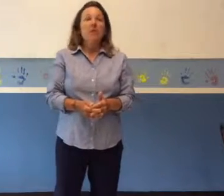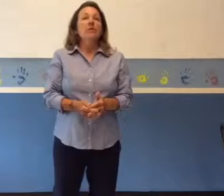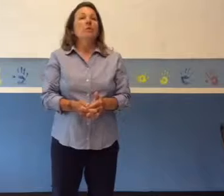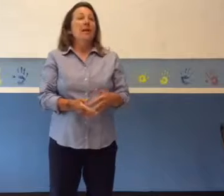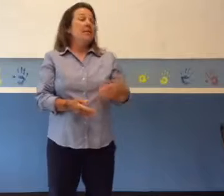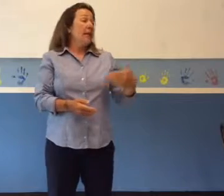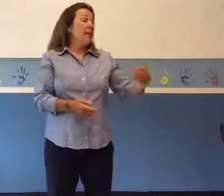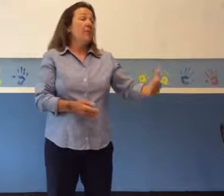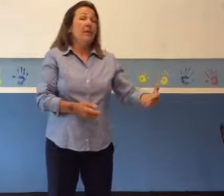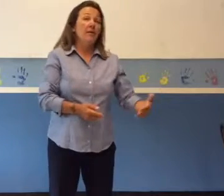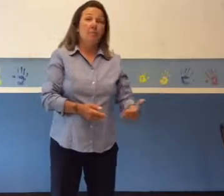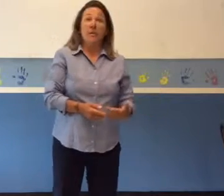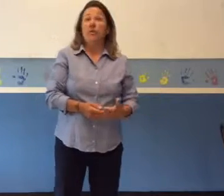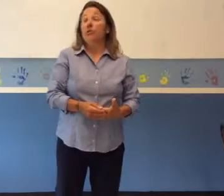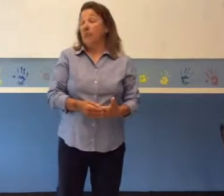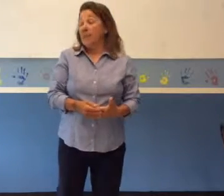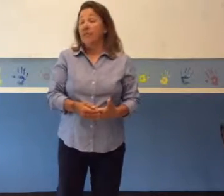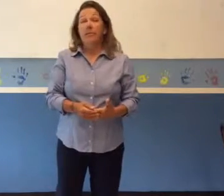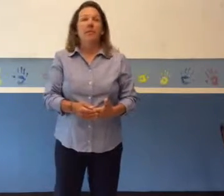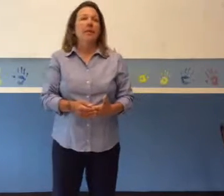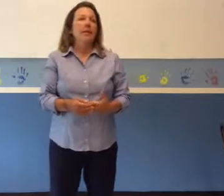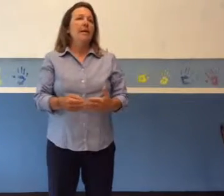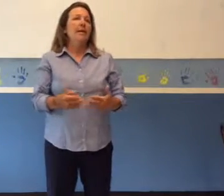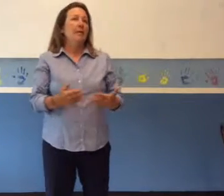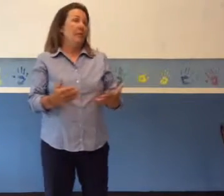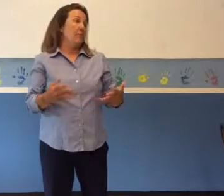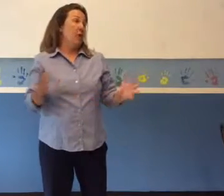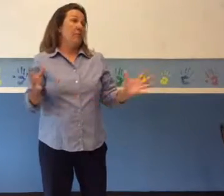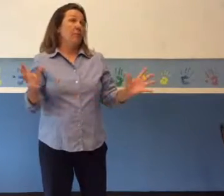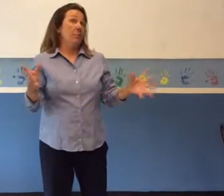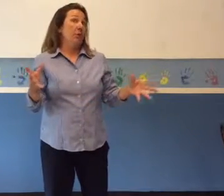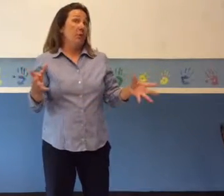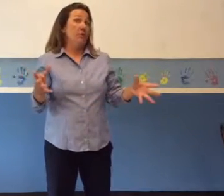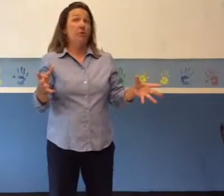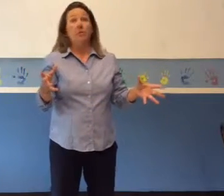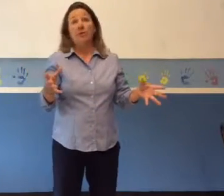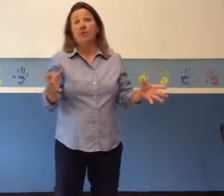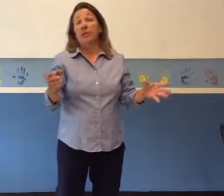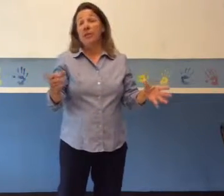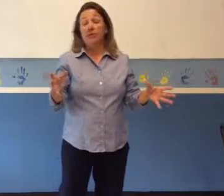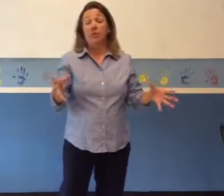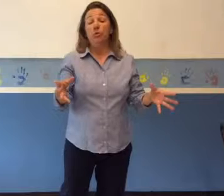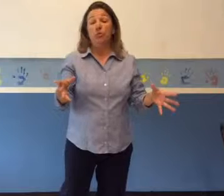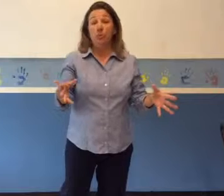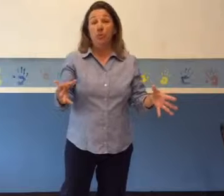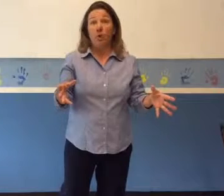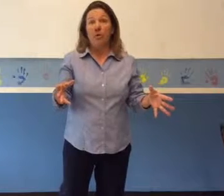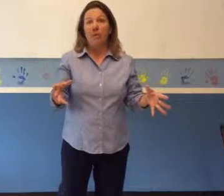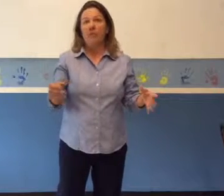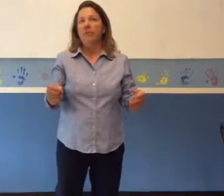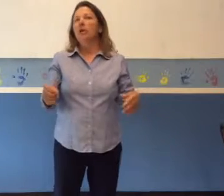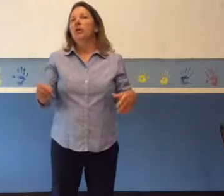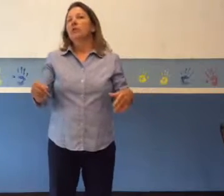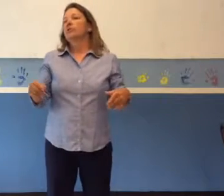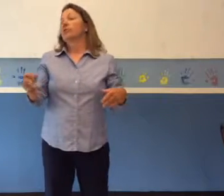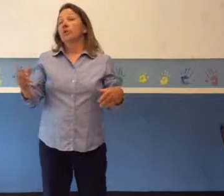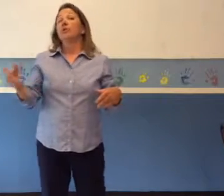The way tenure has been used recently, it has evolved from the original understanding of due process to the